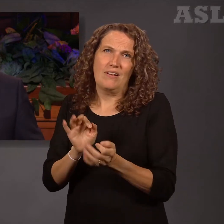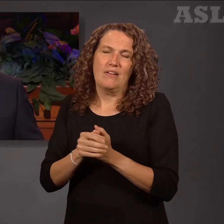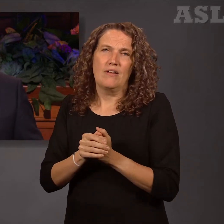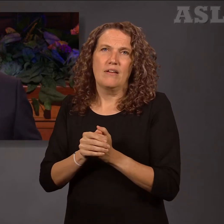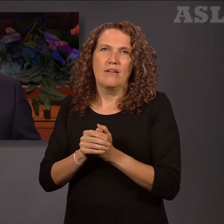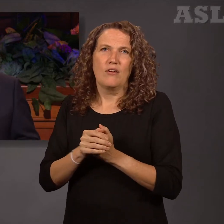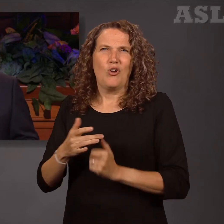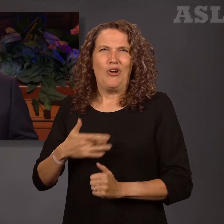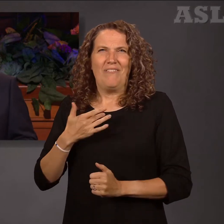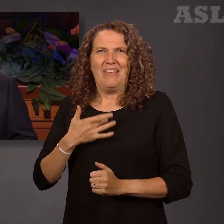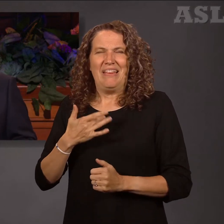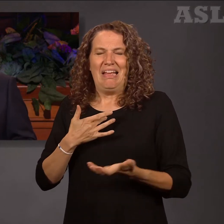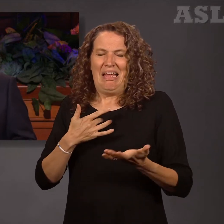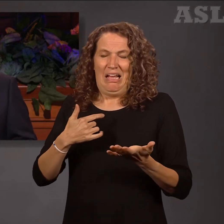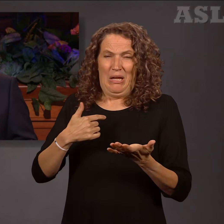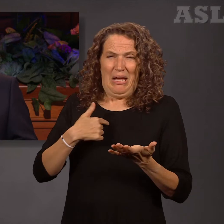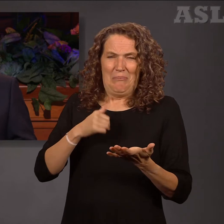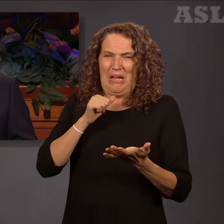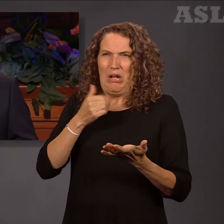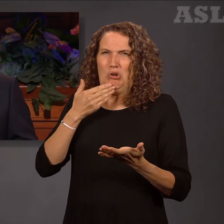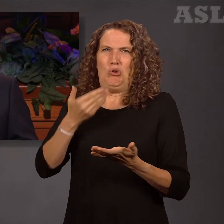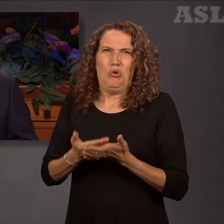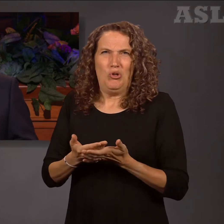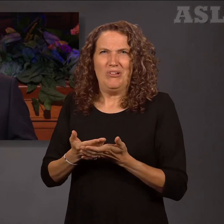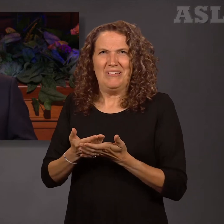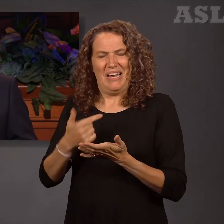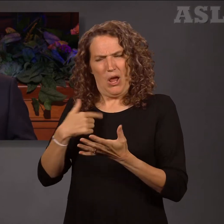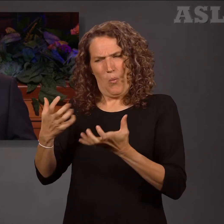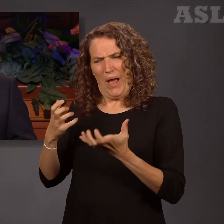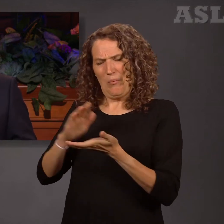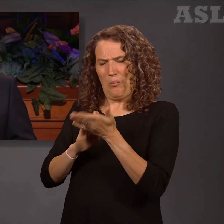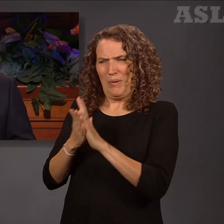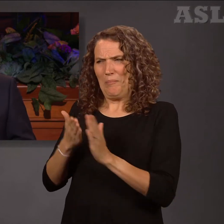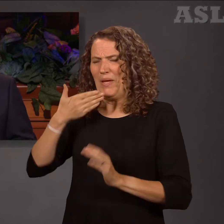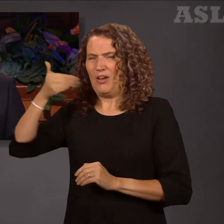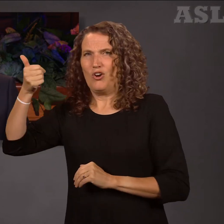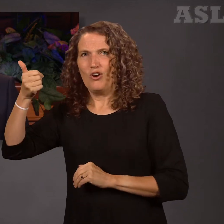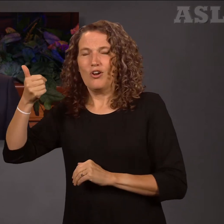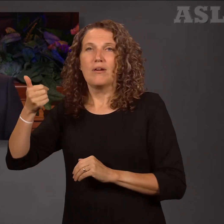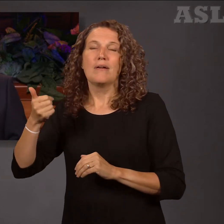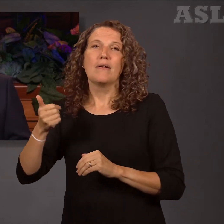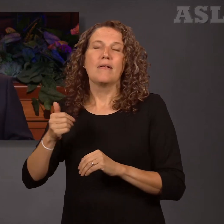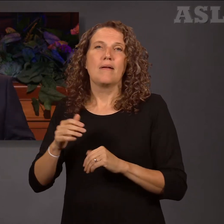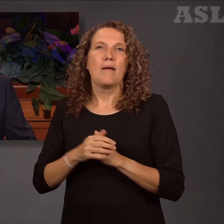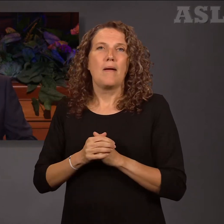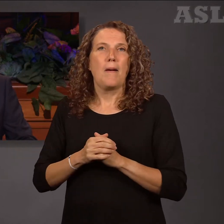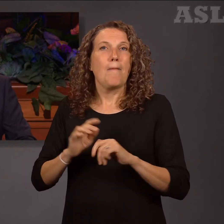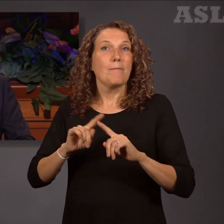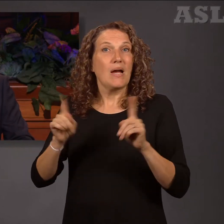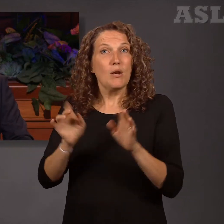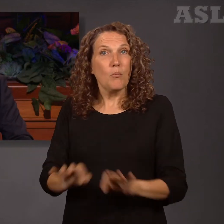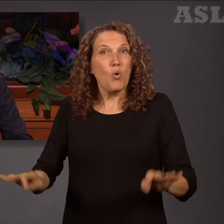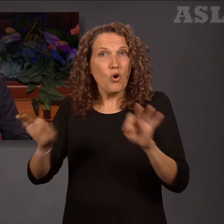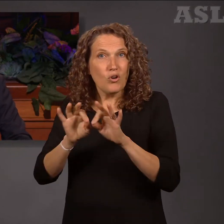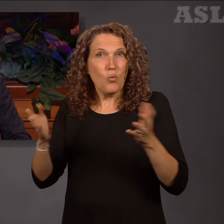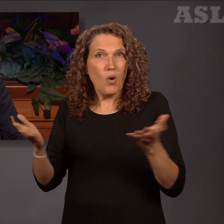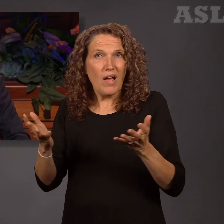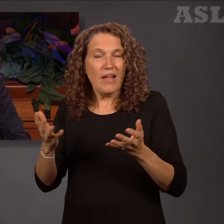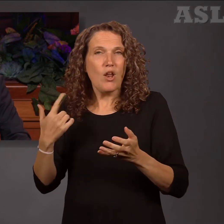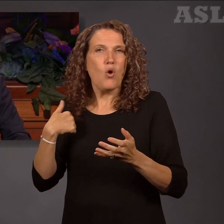that we are not as good as we want to be. But what is truly relevant is that for having followed the divine design